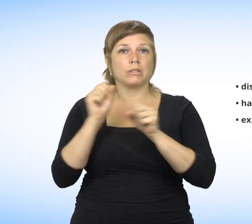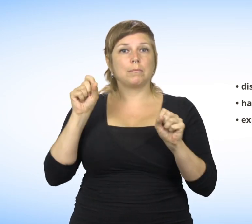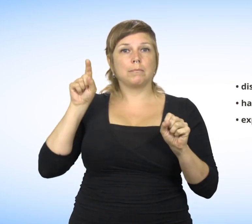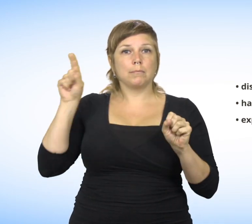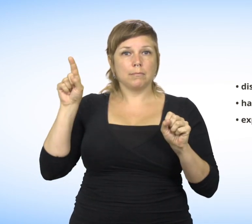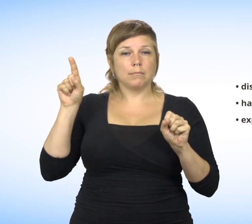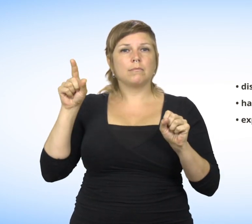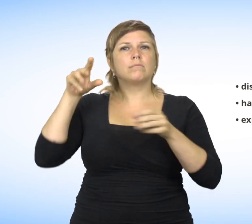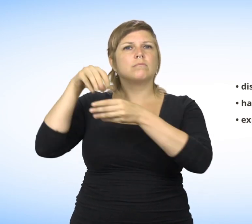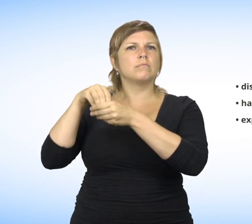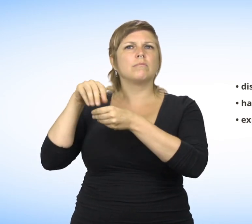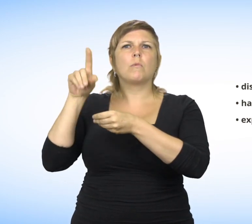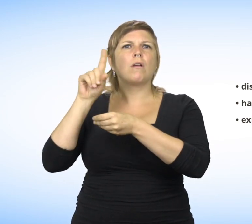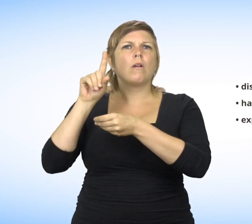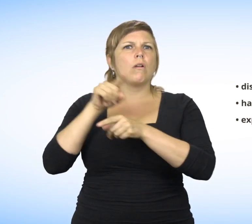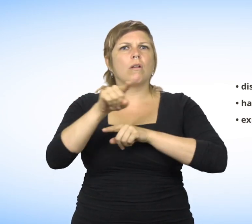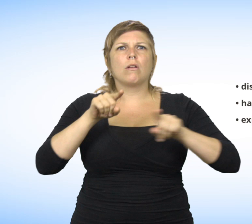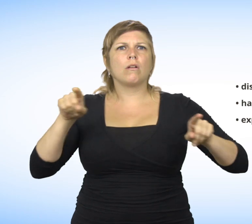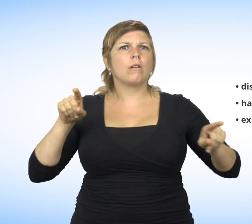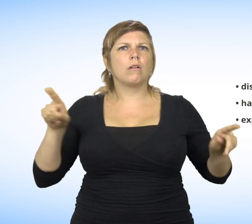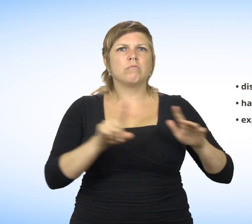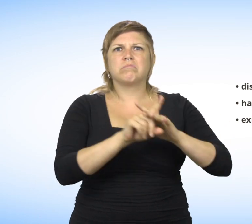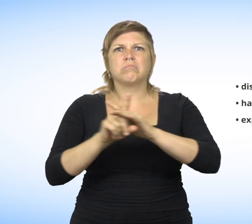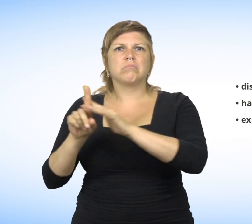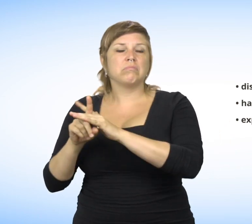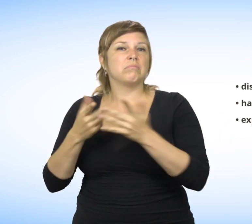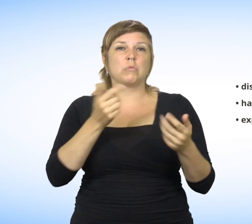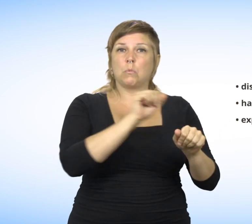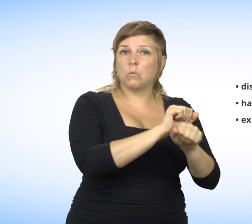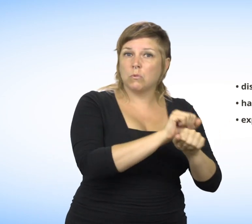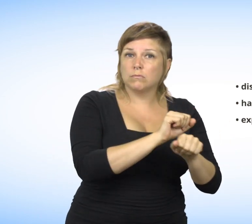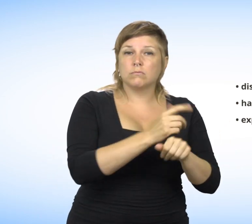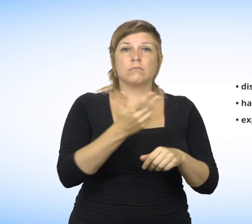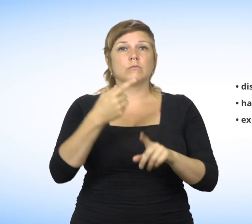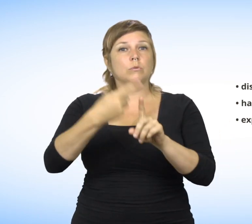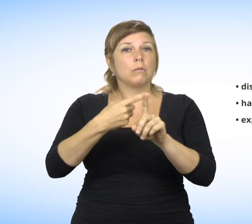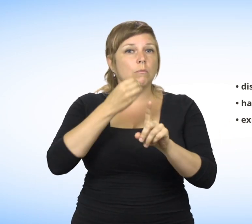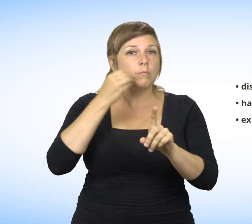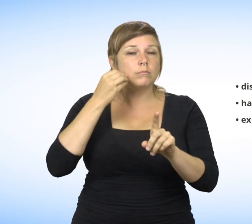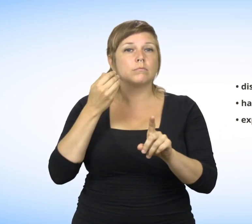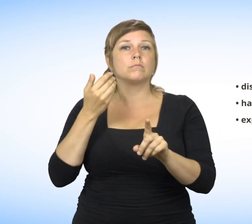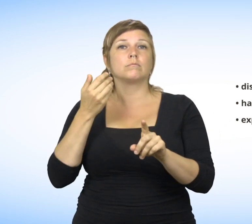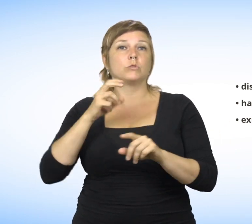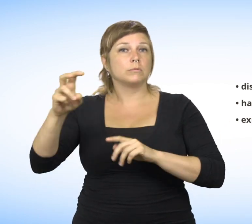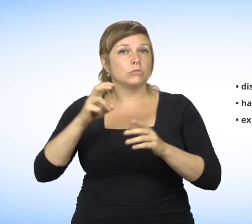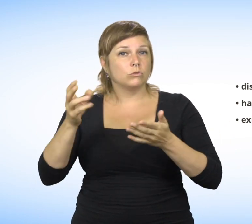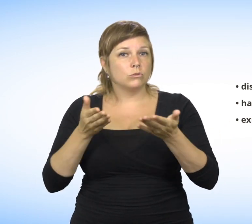Which are prohibited practices under the Charter of Human Rights and Freedoms in the areas of employment,